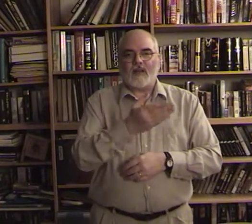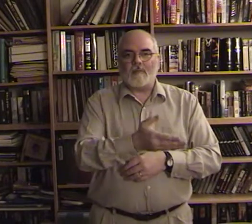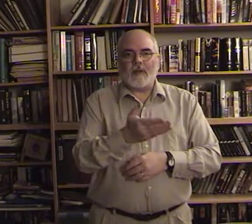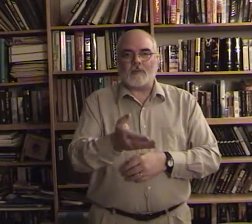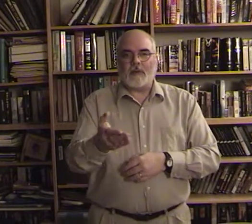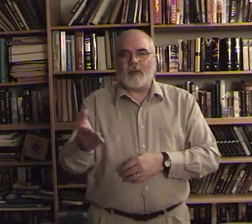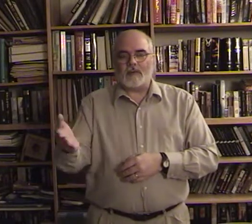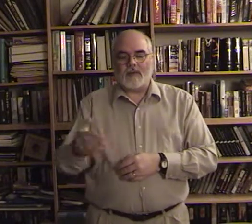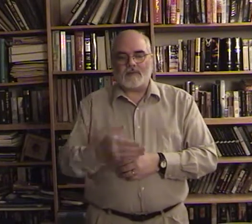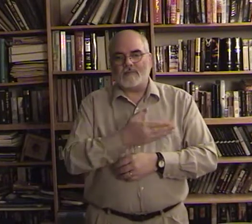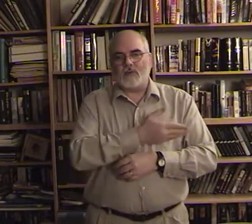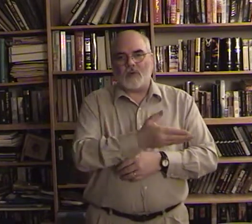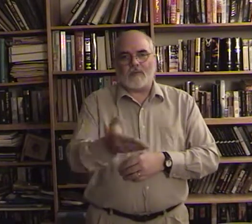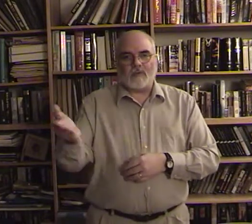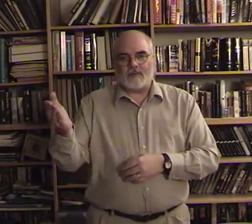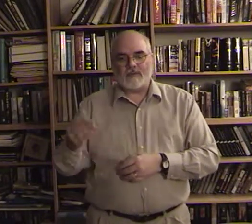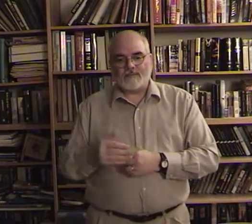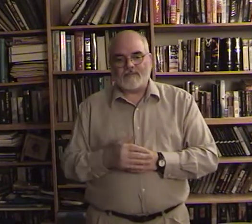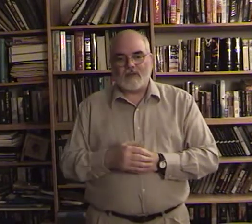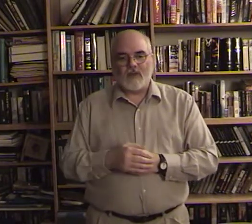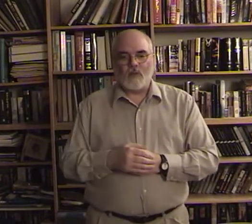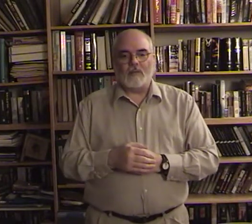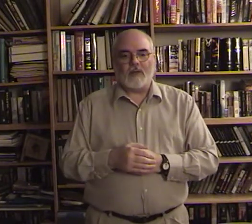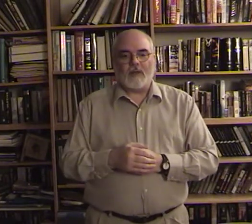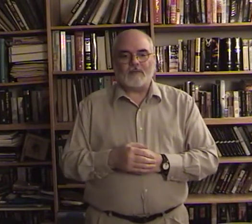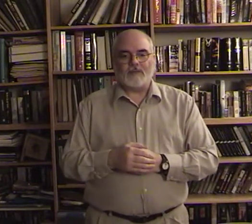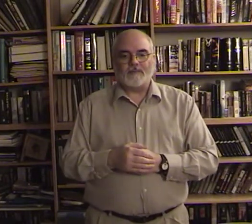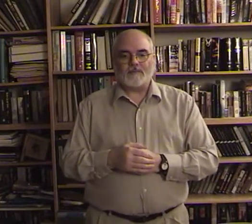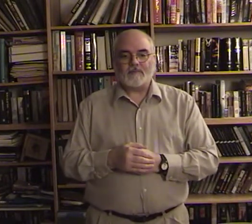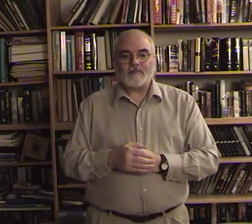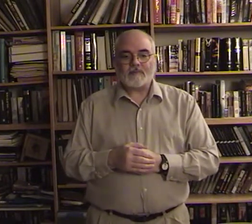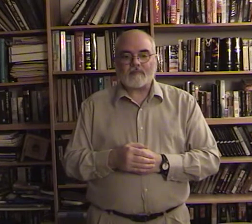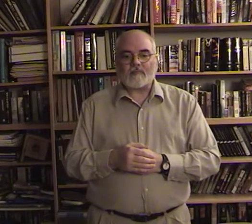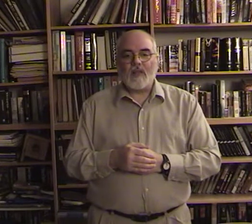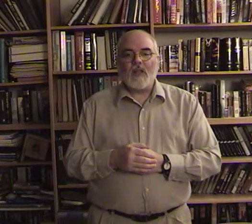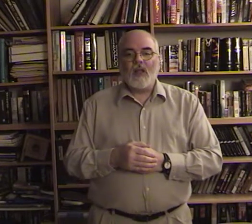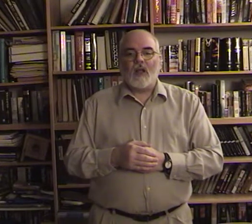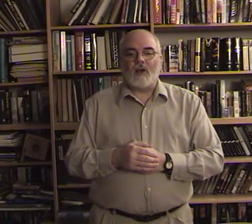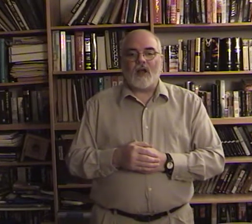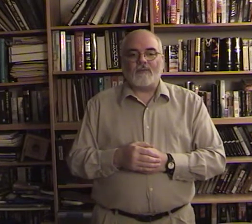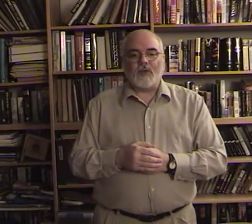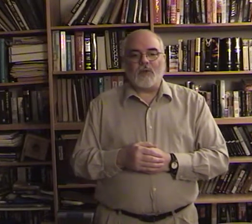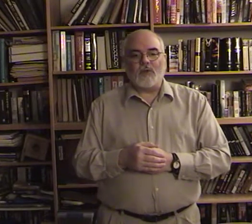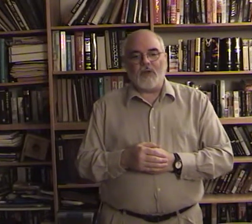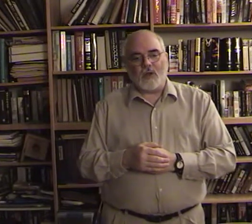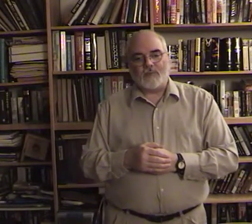bounce bounce bounce bounce bounce or bounce one big bounce are not for you to know